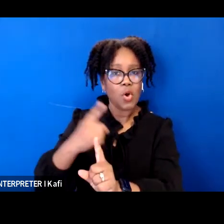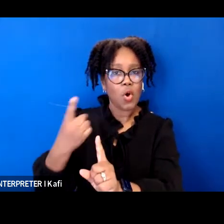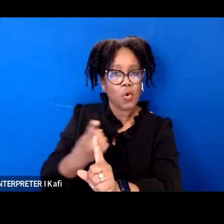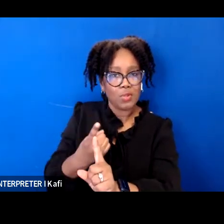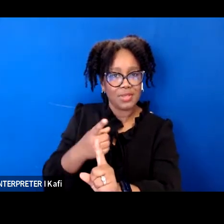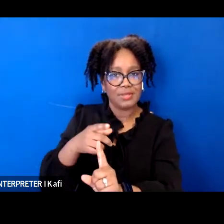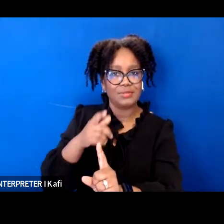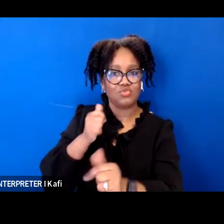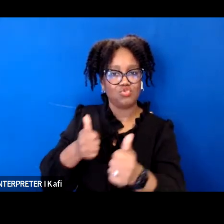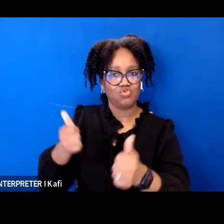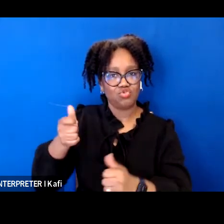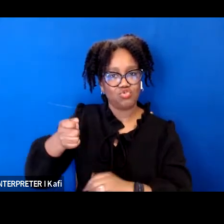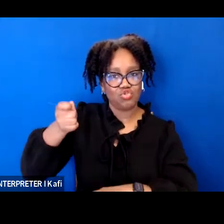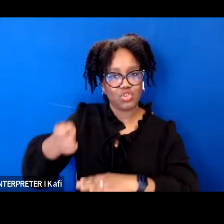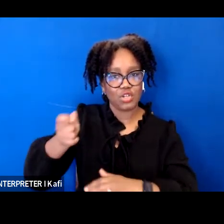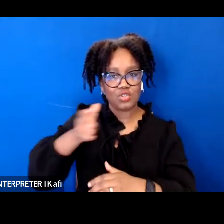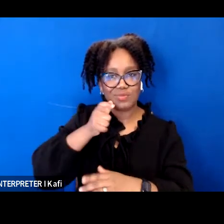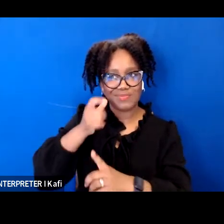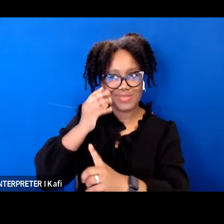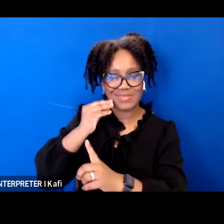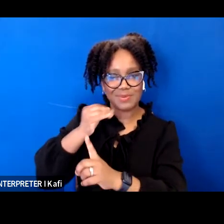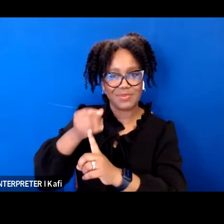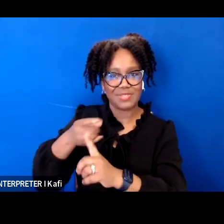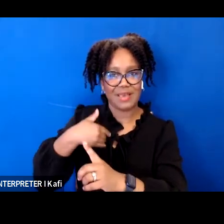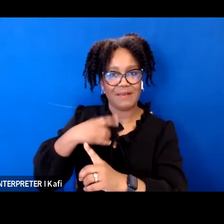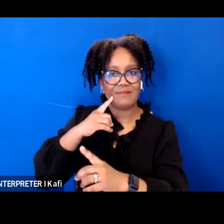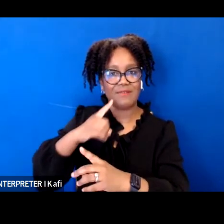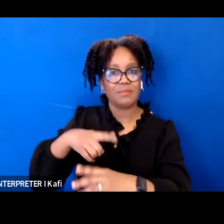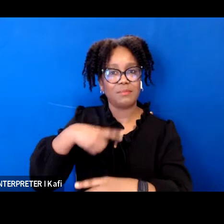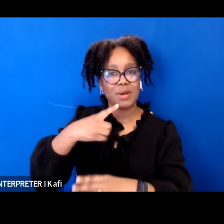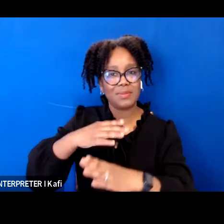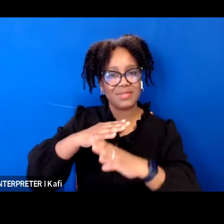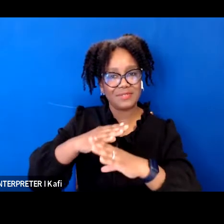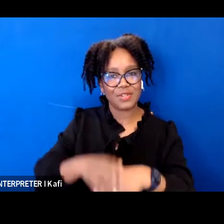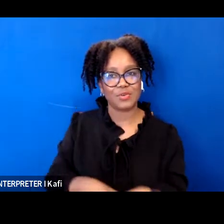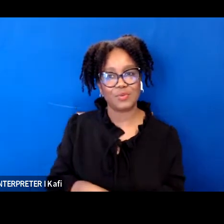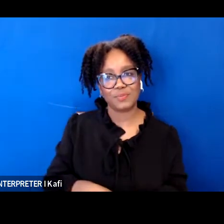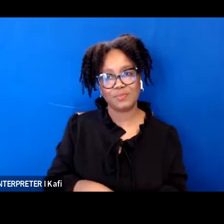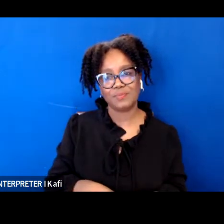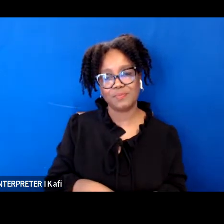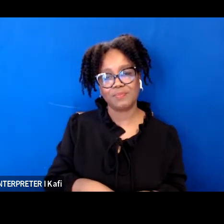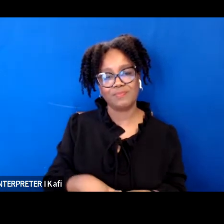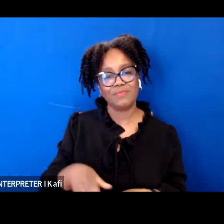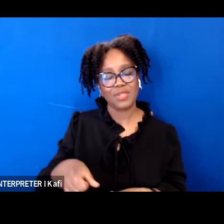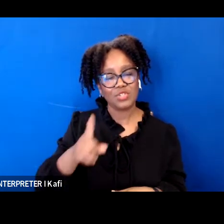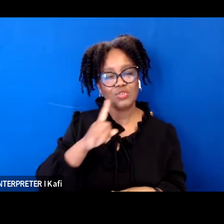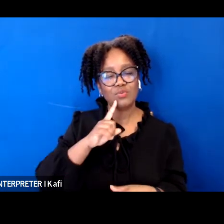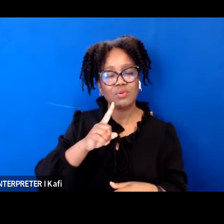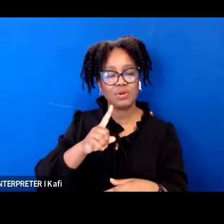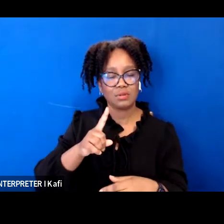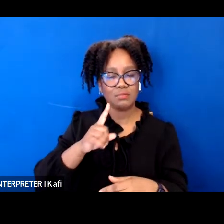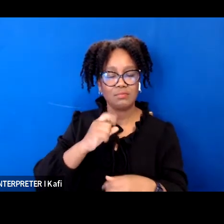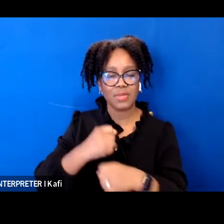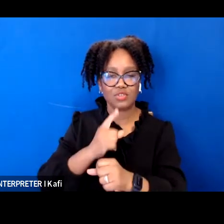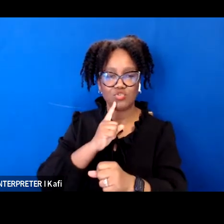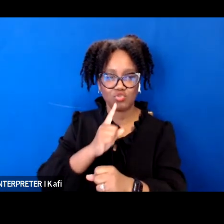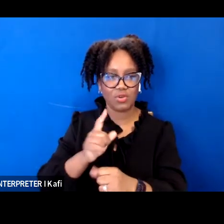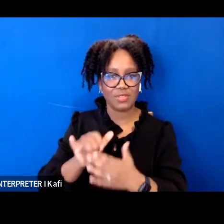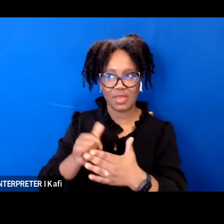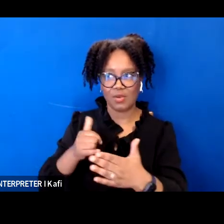sentences in court ensures that they received high quality legal representation that's guaranteed under our constitution